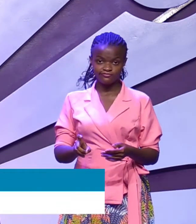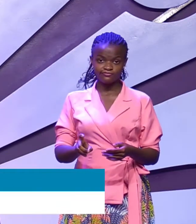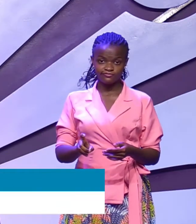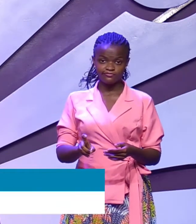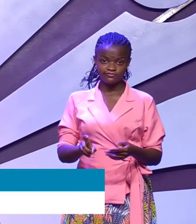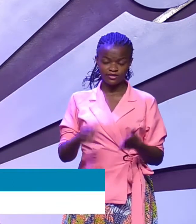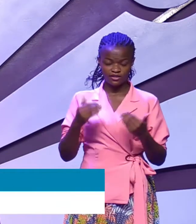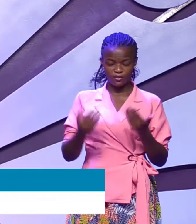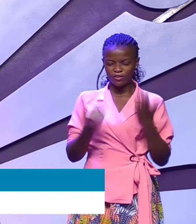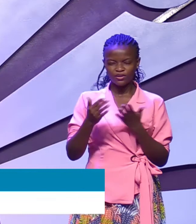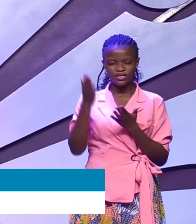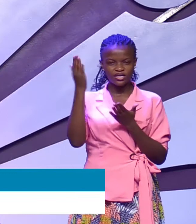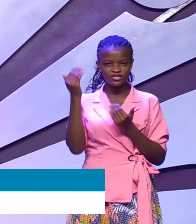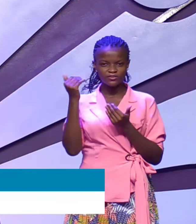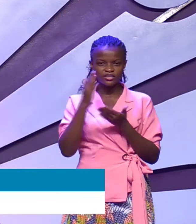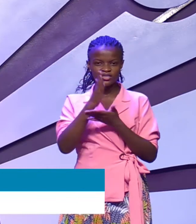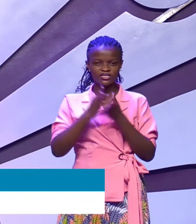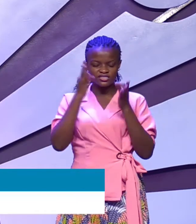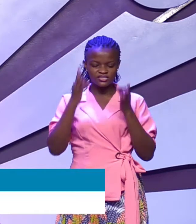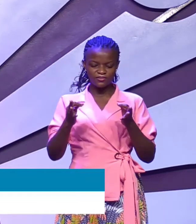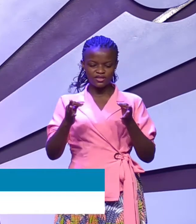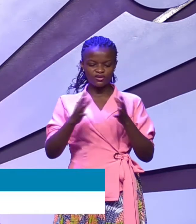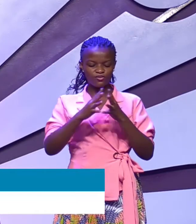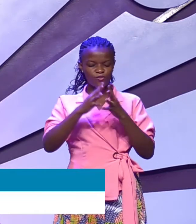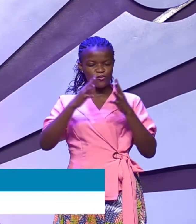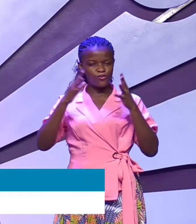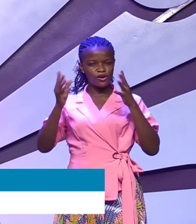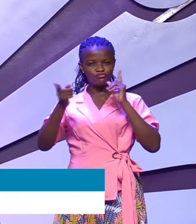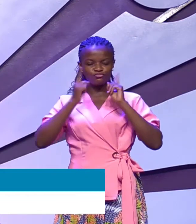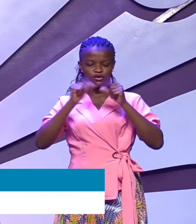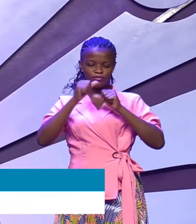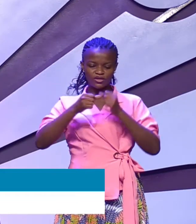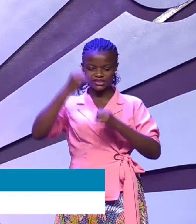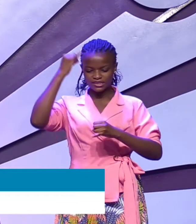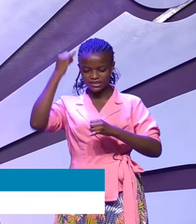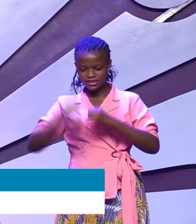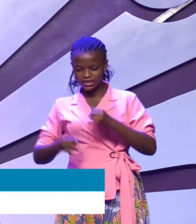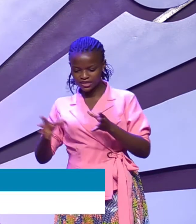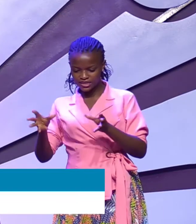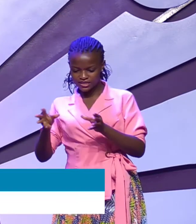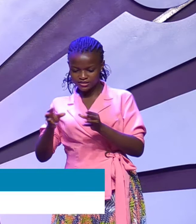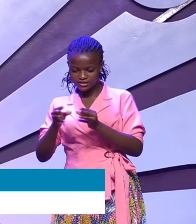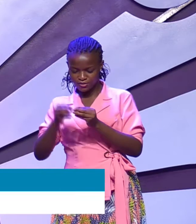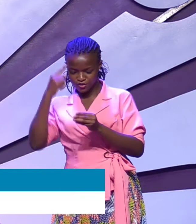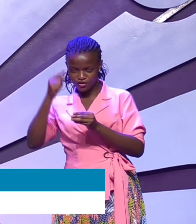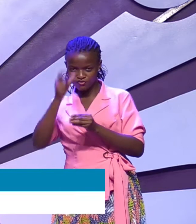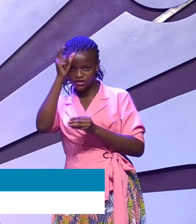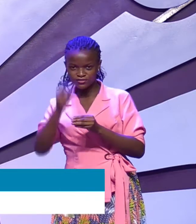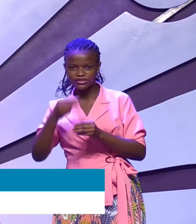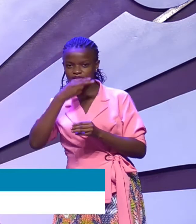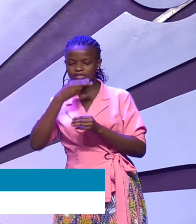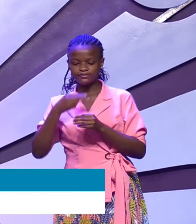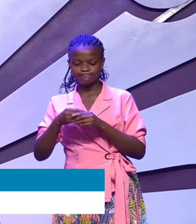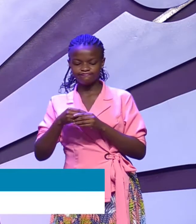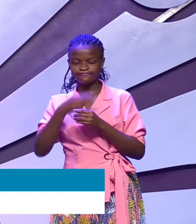You would expect something even more grand to be talked about at the end of chapter 11 that talks about faith.